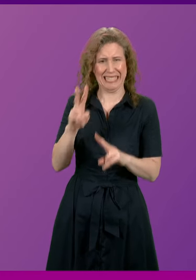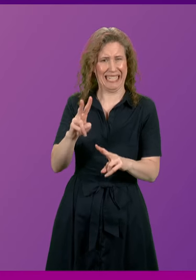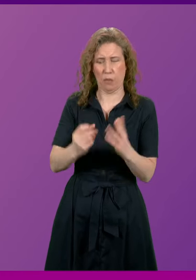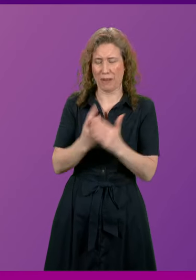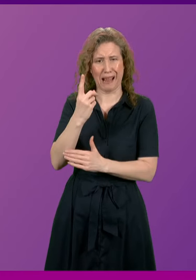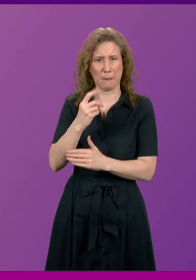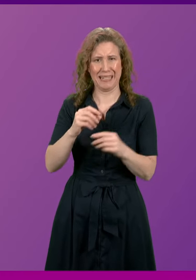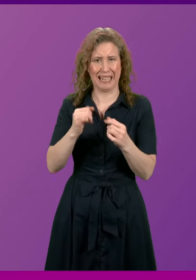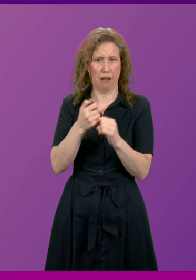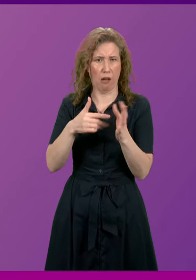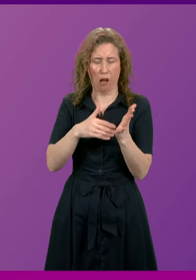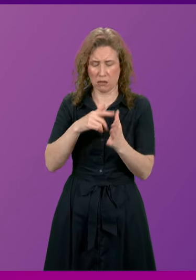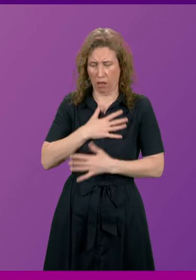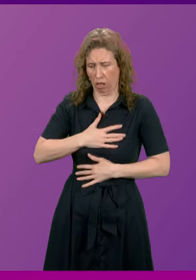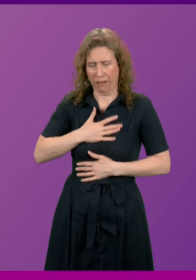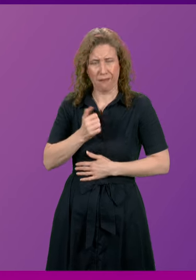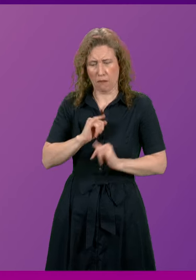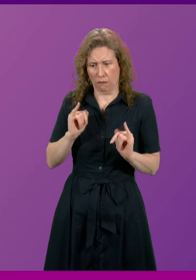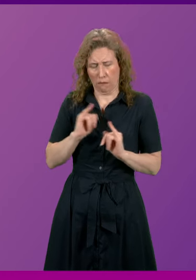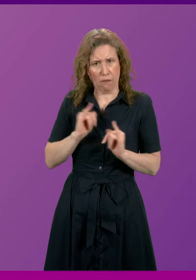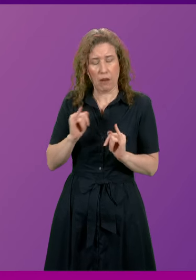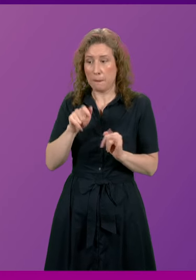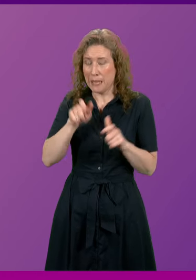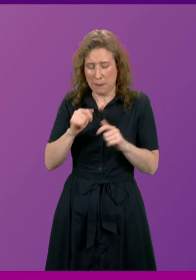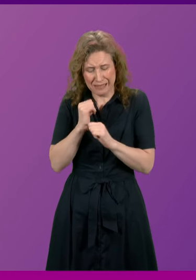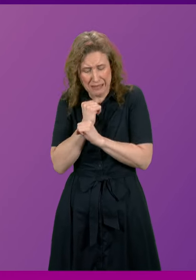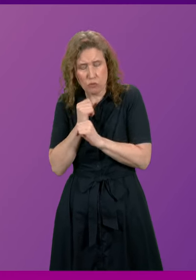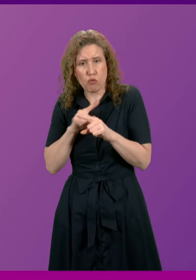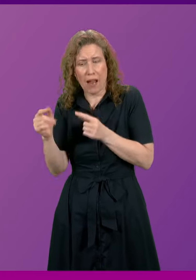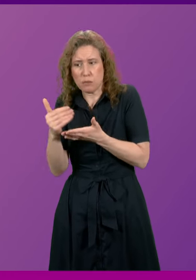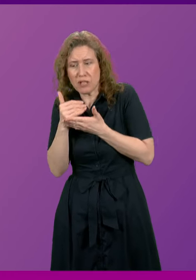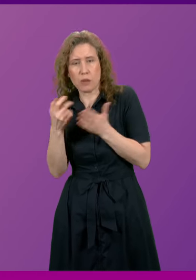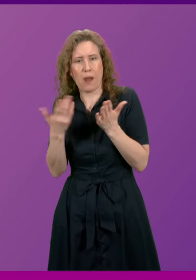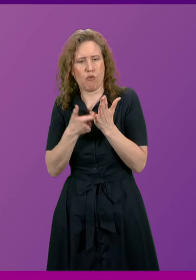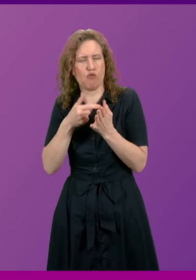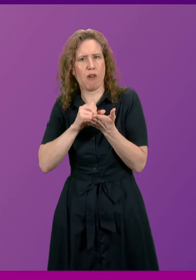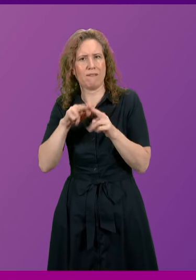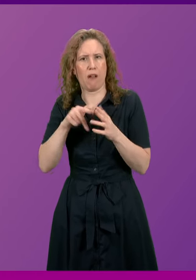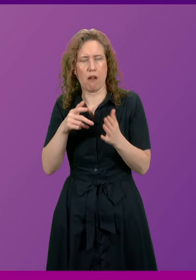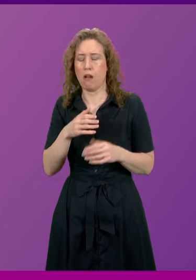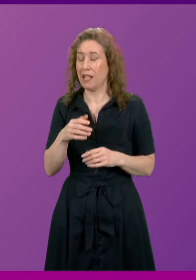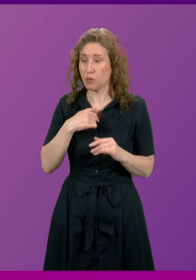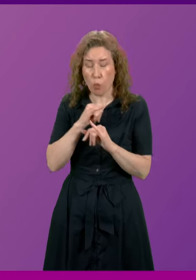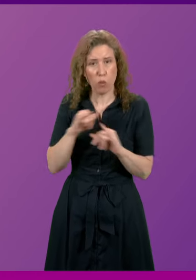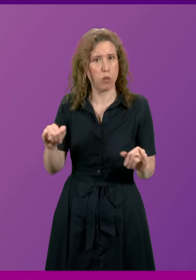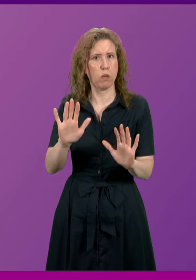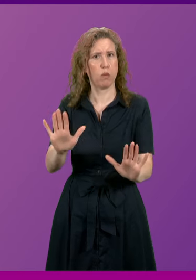recent attacks against Palestinians sheltering in Rafa. It is shocking and inexplicable that at the same